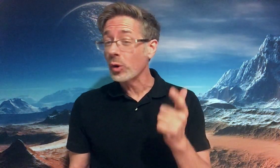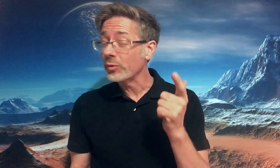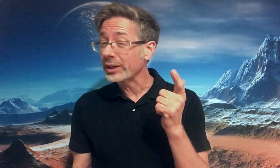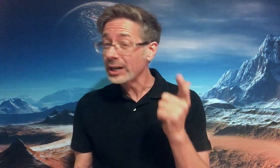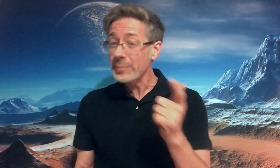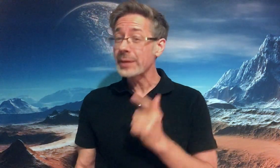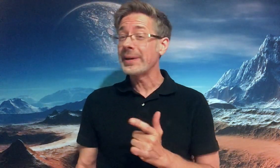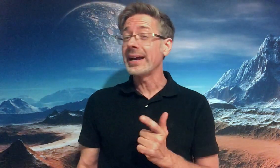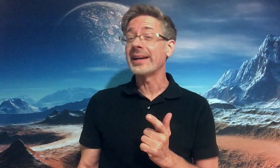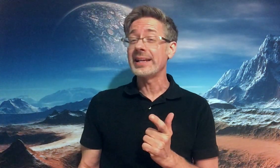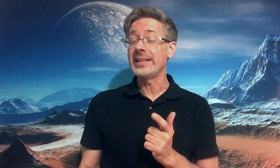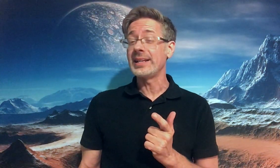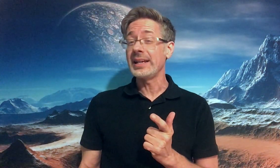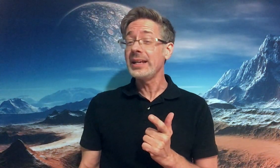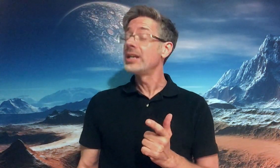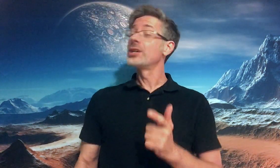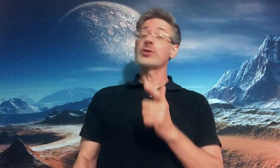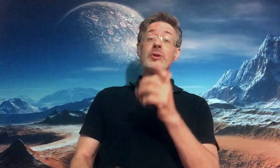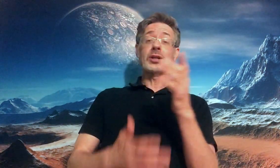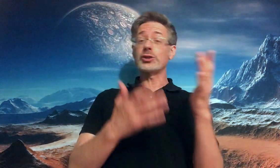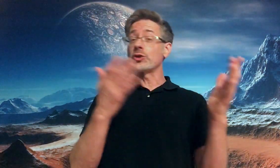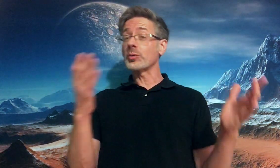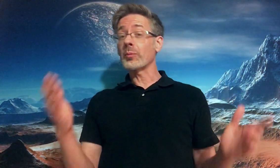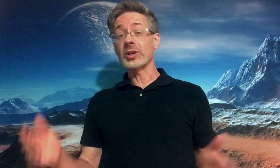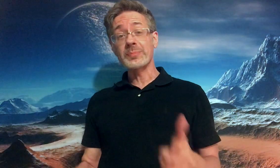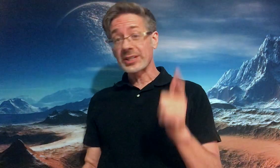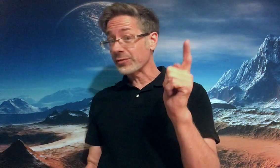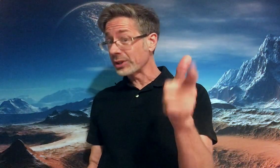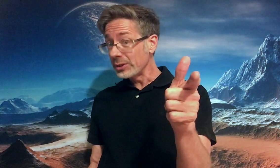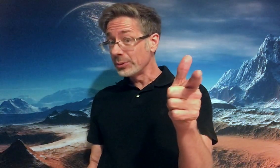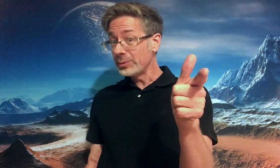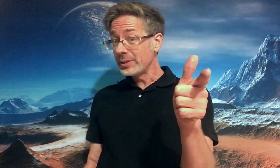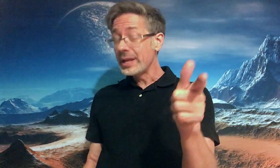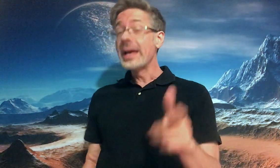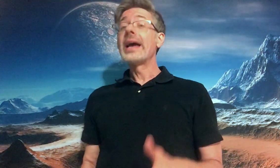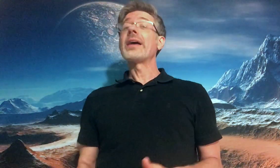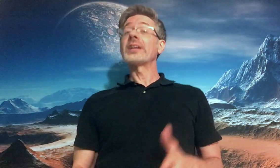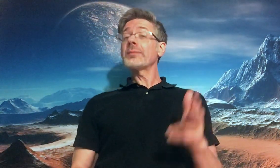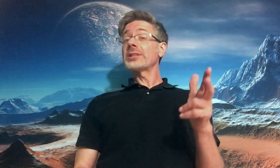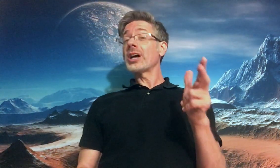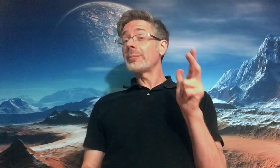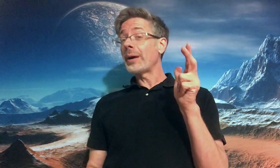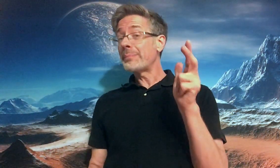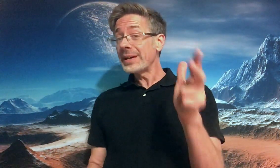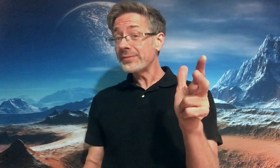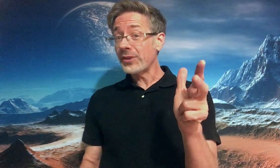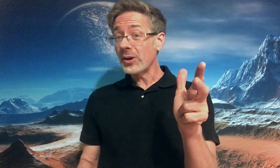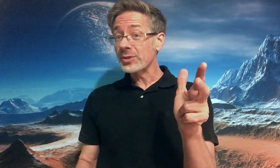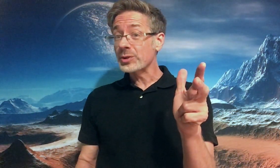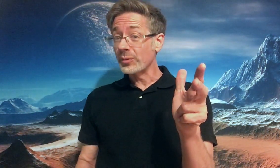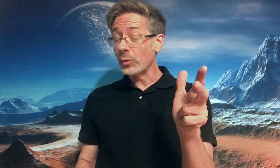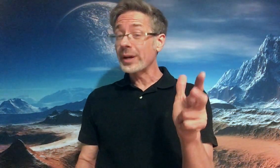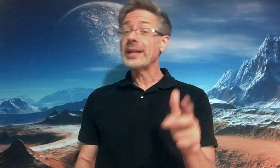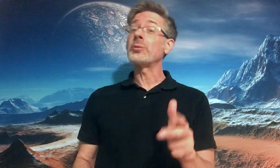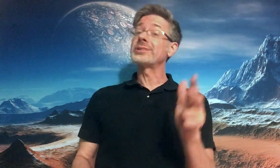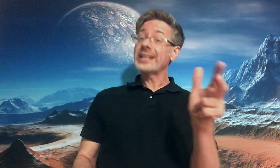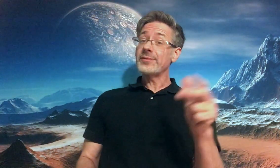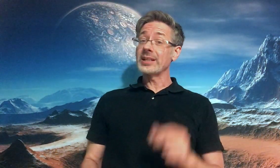overcoming PIED, so you can choose what works best for you, and then I'm going to talk about pitfalls to avoid that will definitely